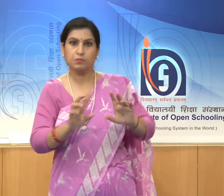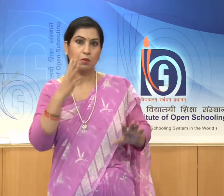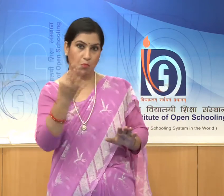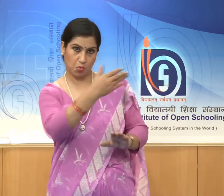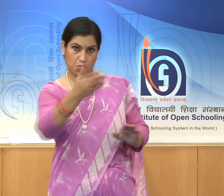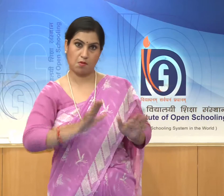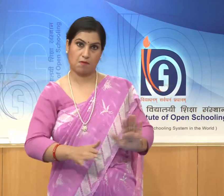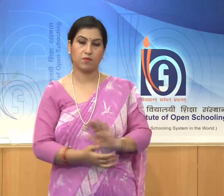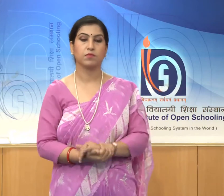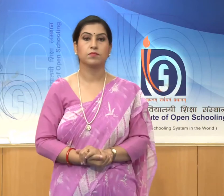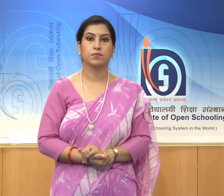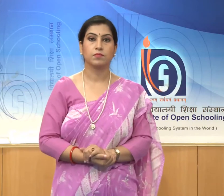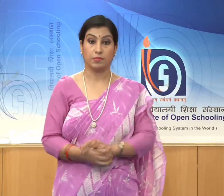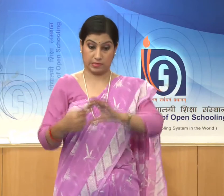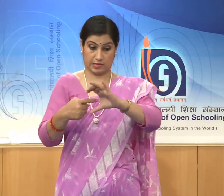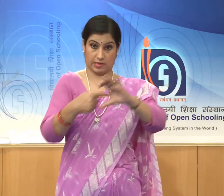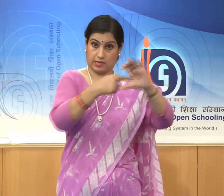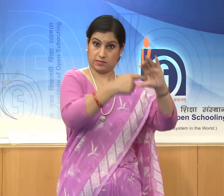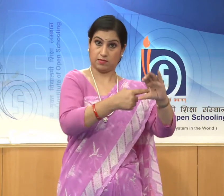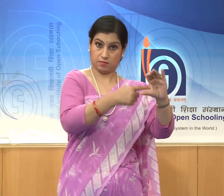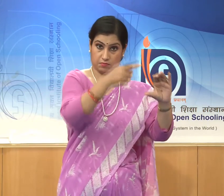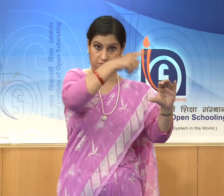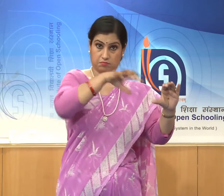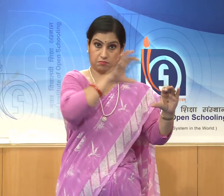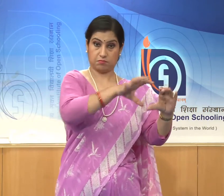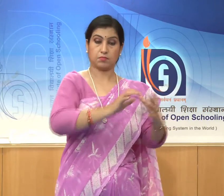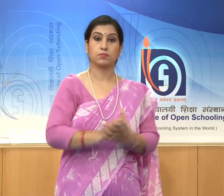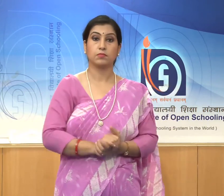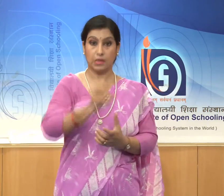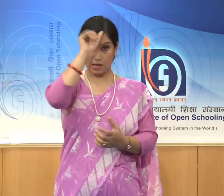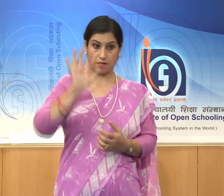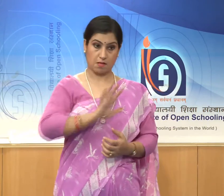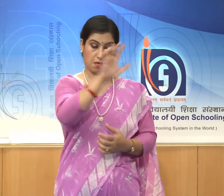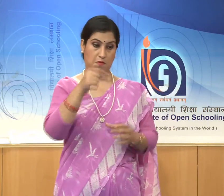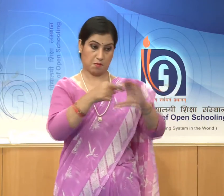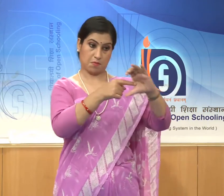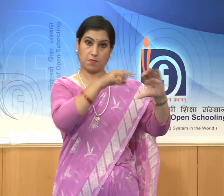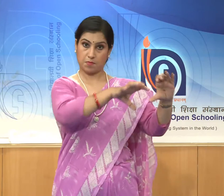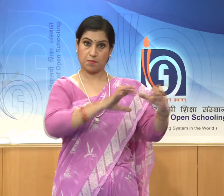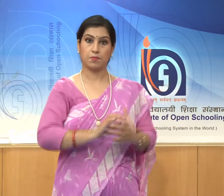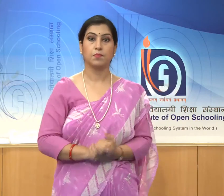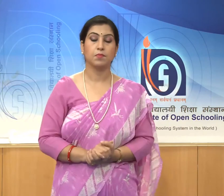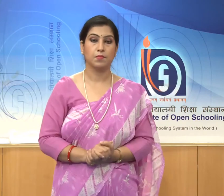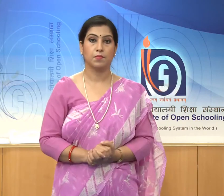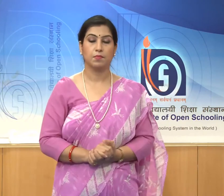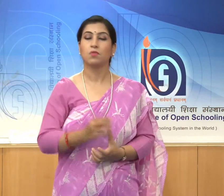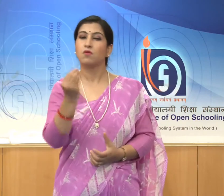In the eastern part of the country, some of the temples